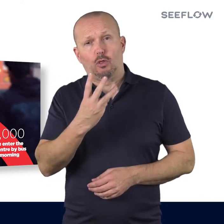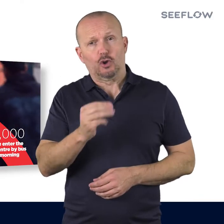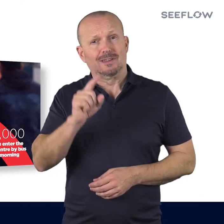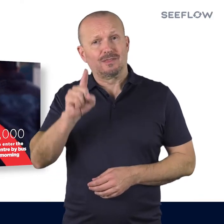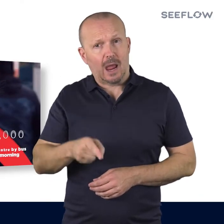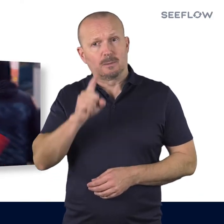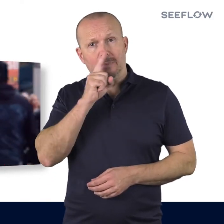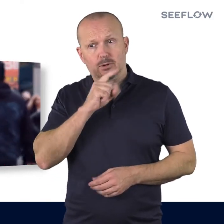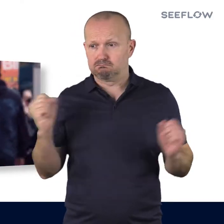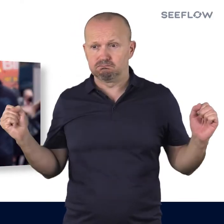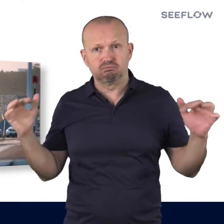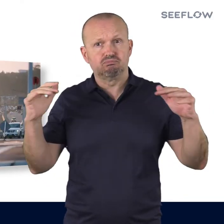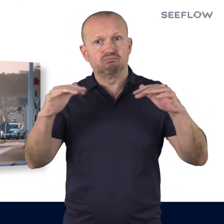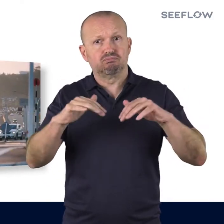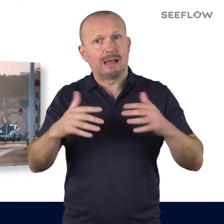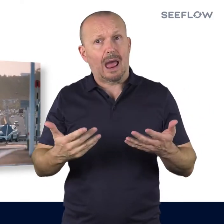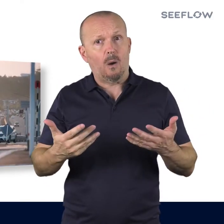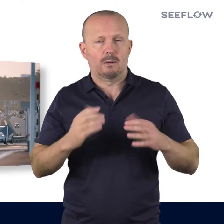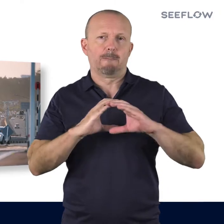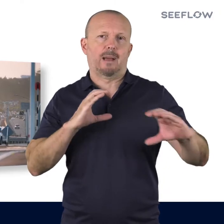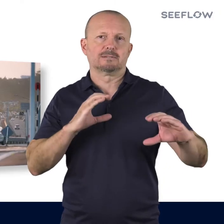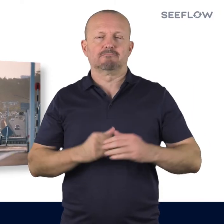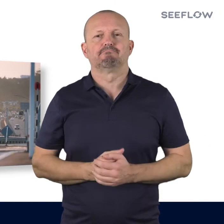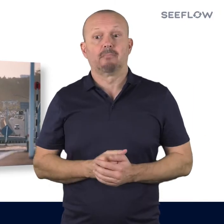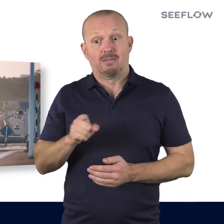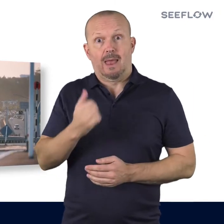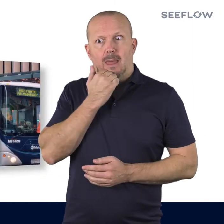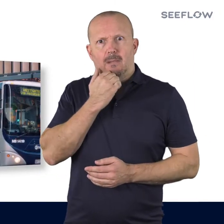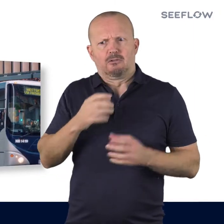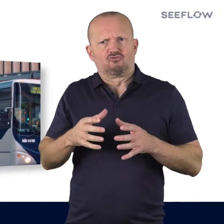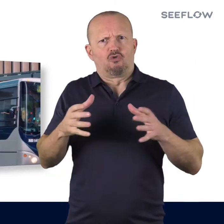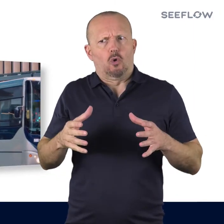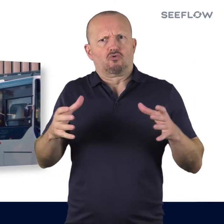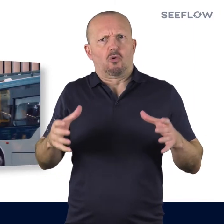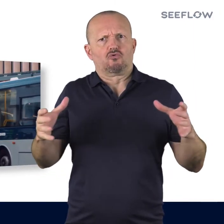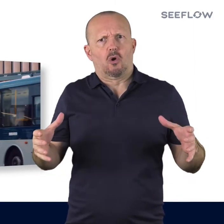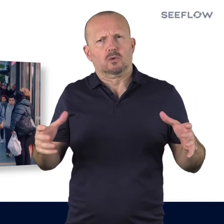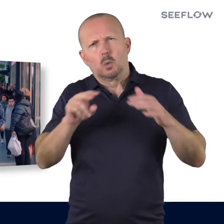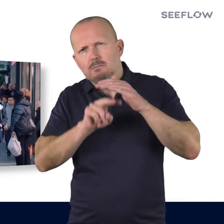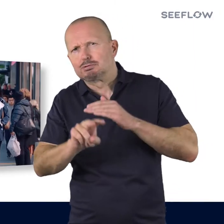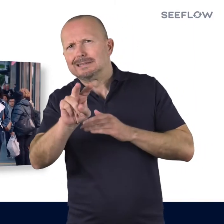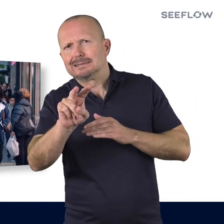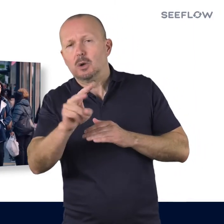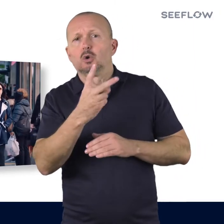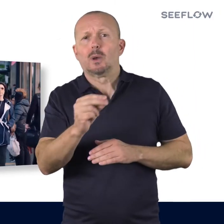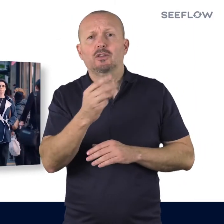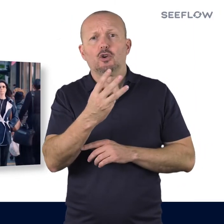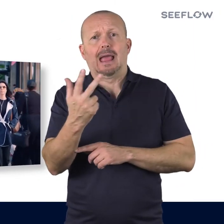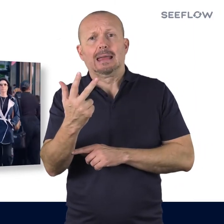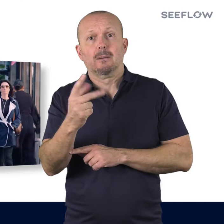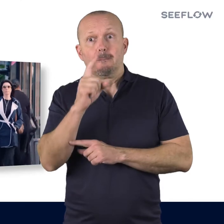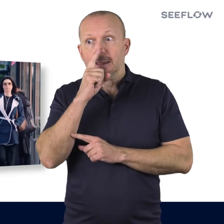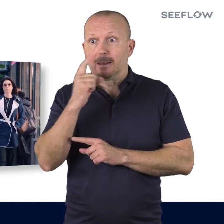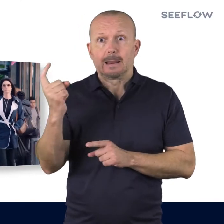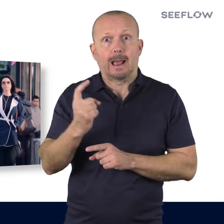the city centre by bus every morning. This continues to grow and demand for public transport into the city centre is set to more than